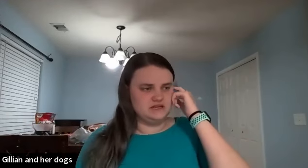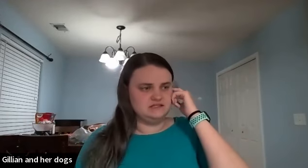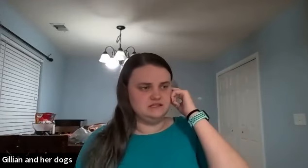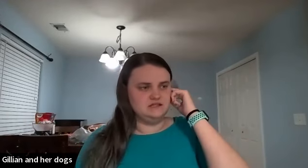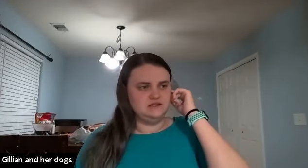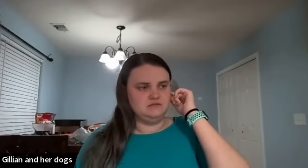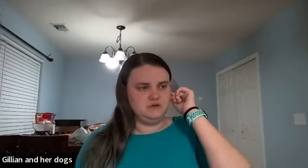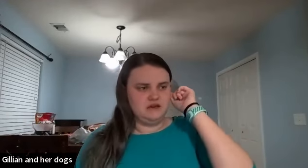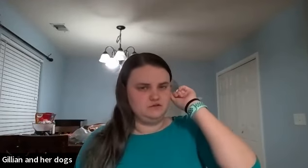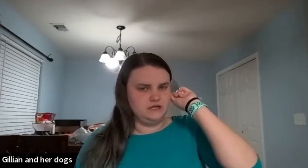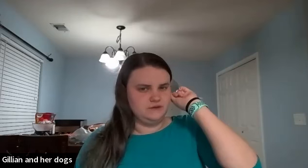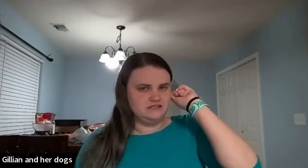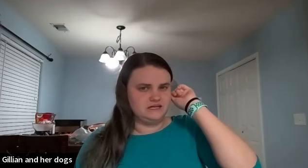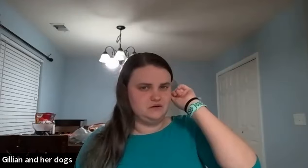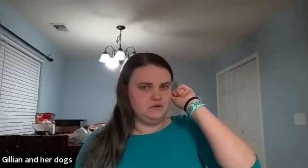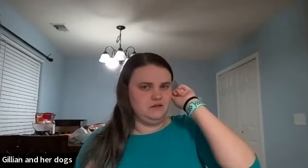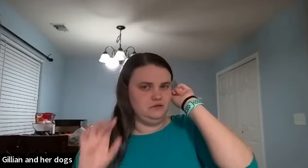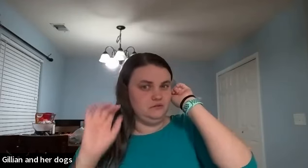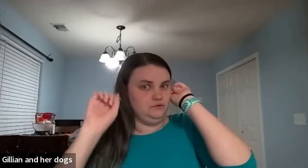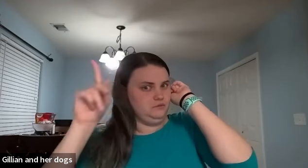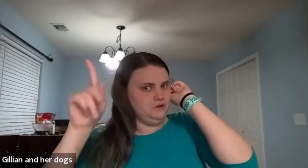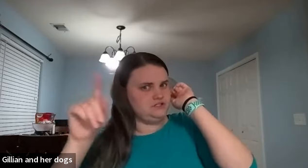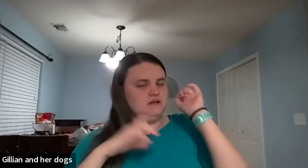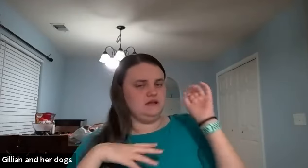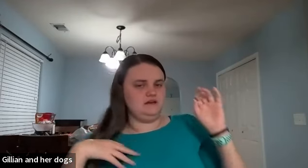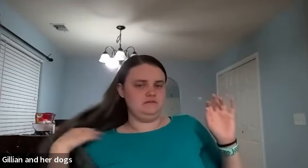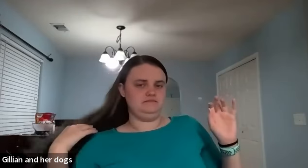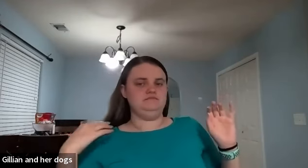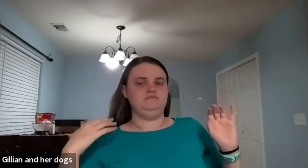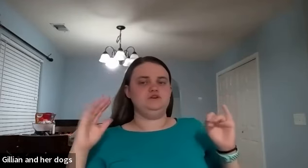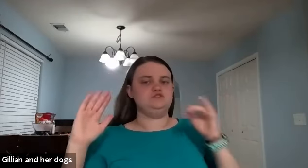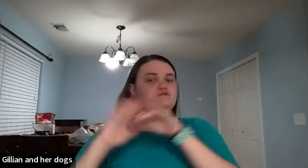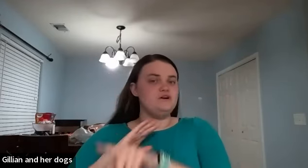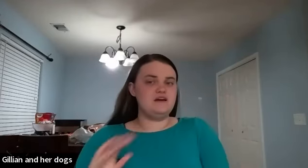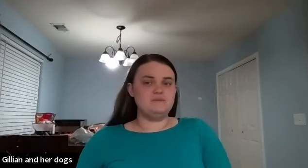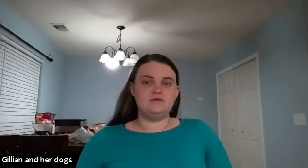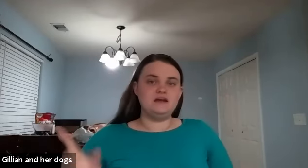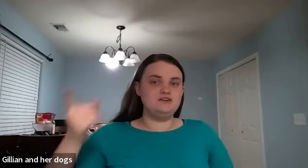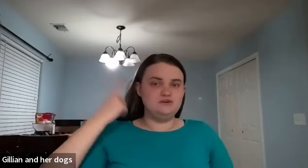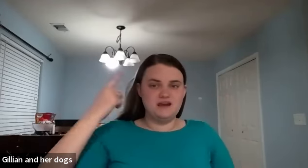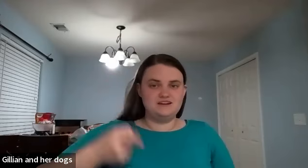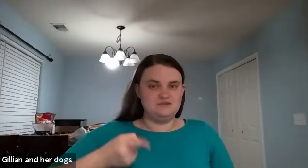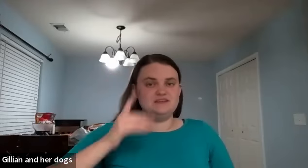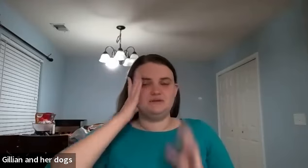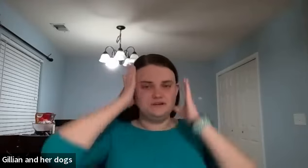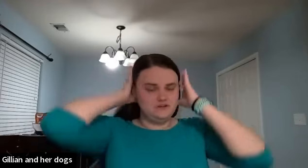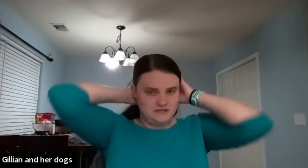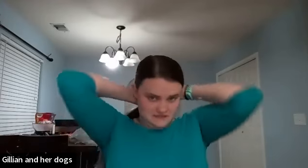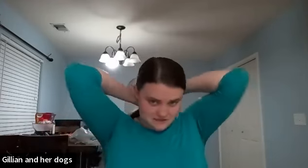because we have 20 minutes and i don't want to like throw too much and um go so far down i'm like well now you don't know how to do this i'm going to do the basics